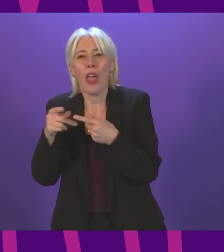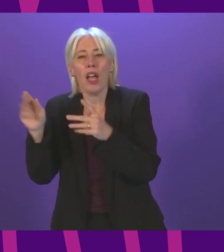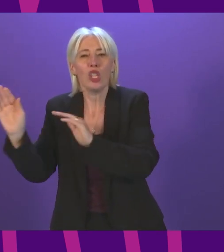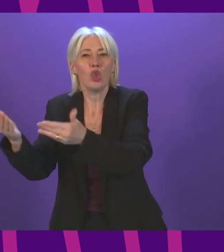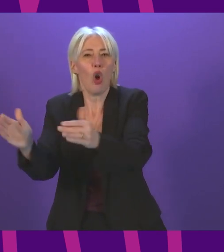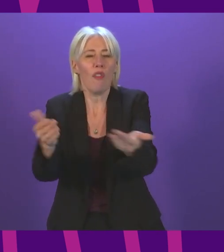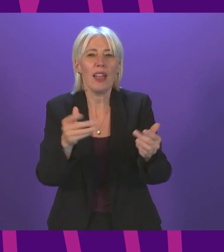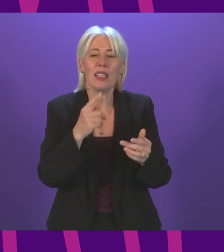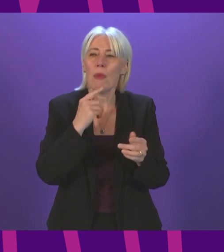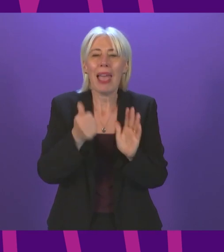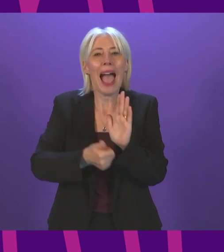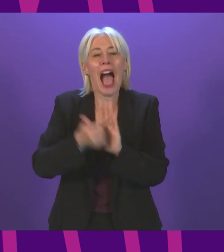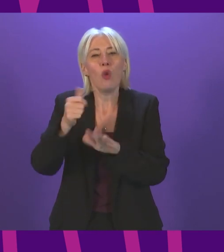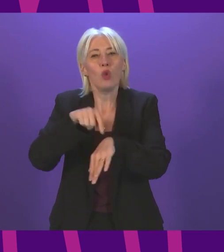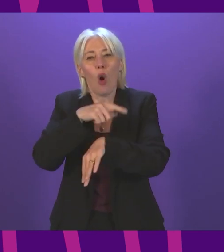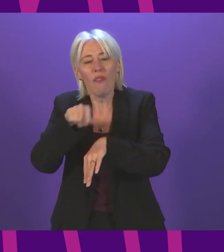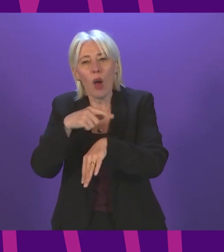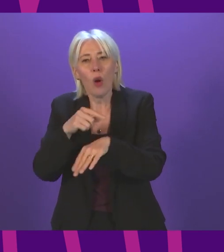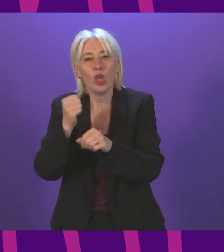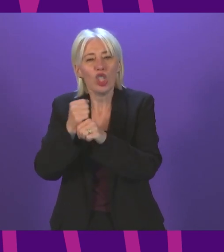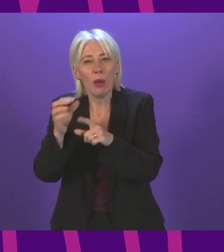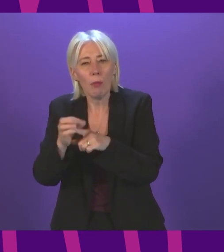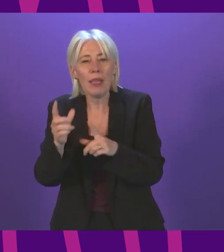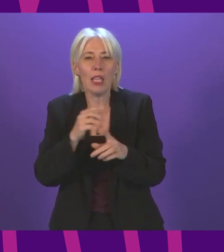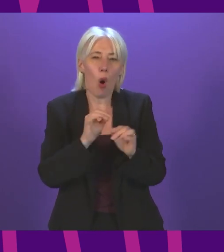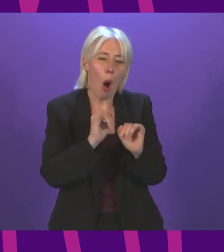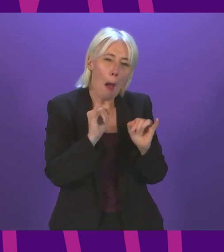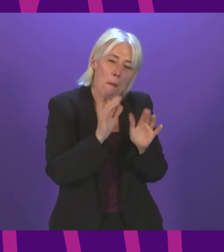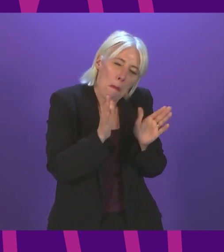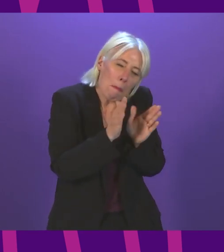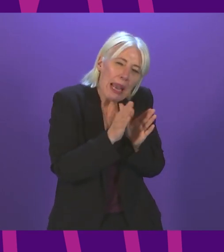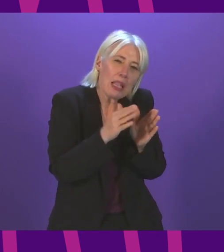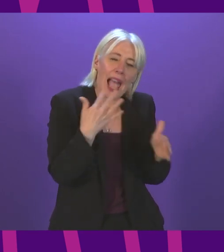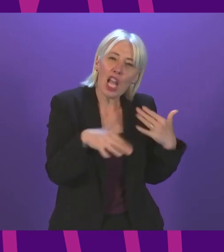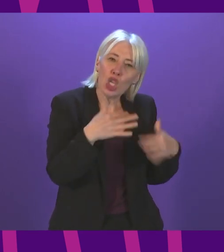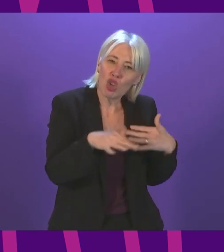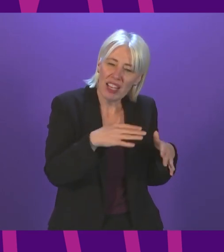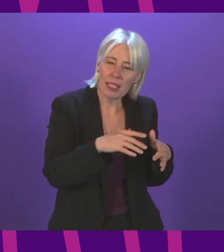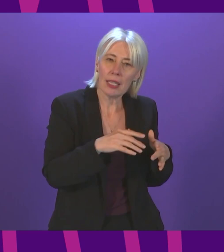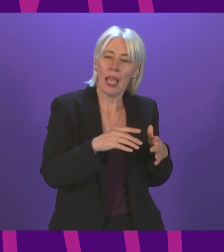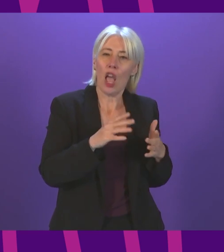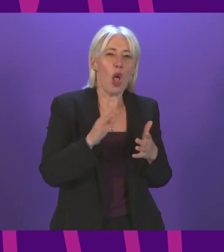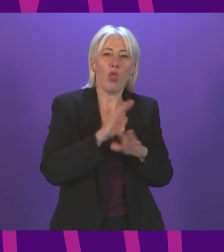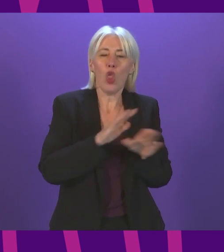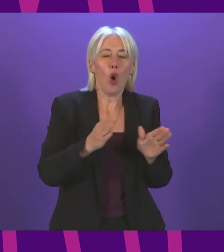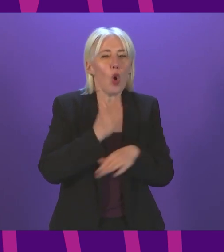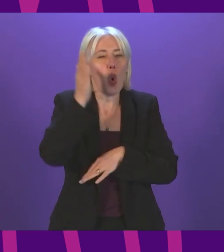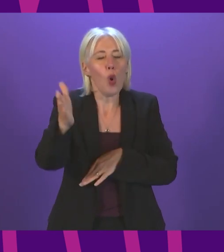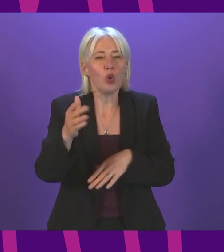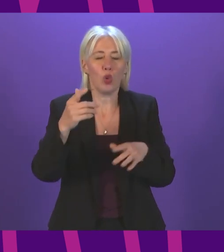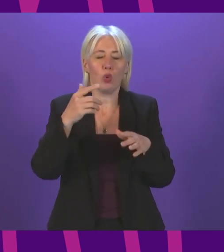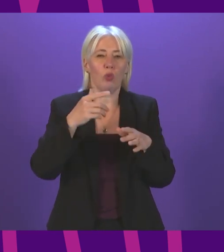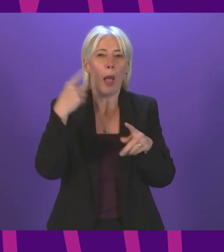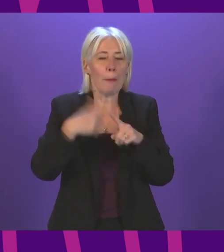such as out-of-hours GPs or minor injuries clinics, are referred appropriately and not sent to an emergency ambulance. And I stress the IT